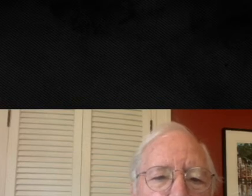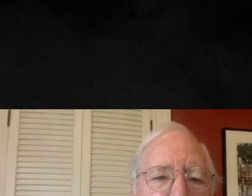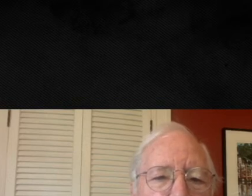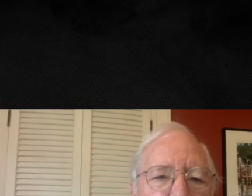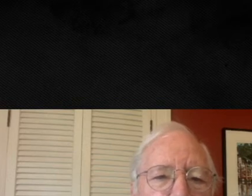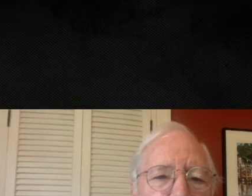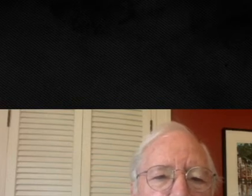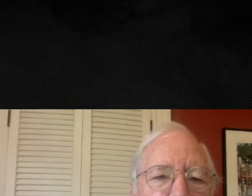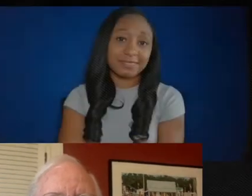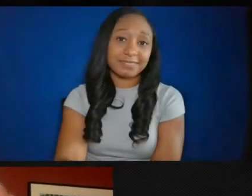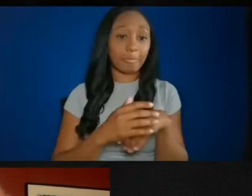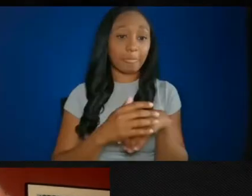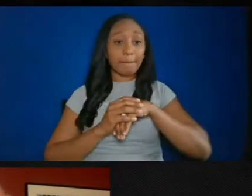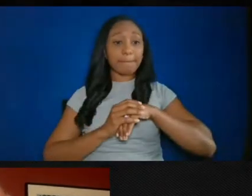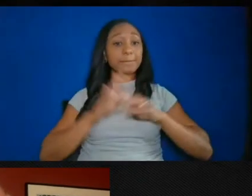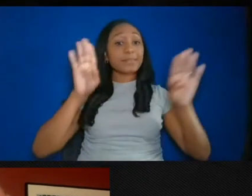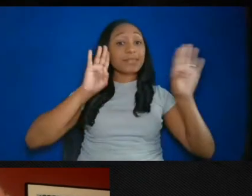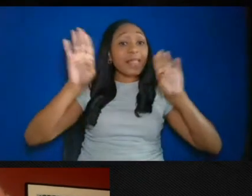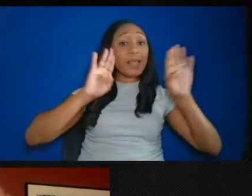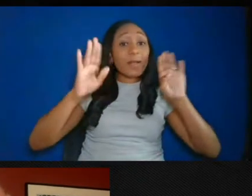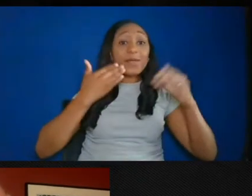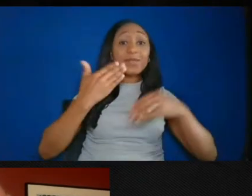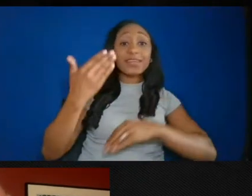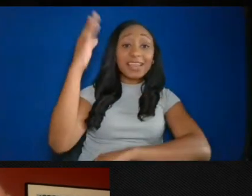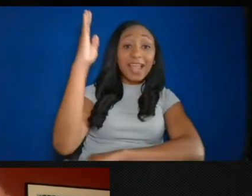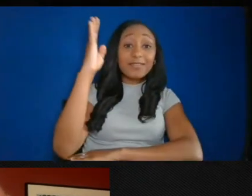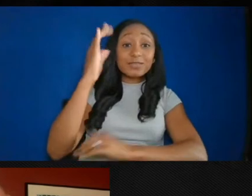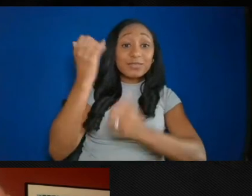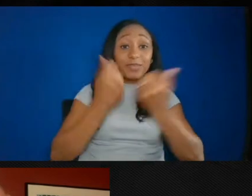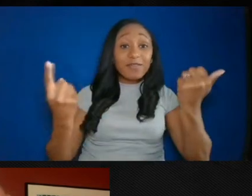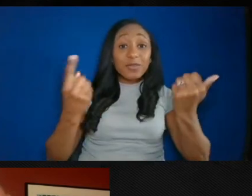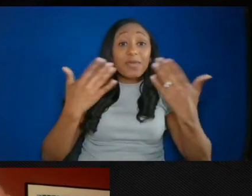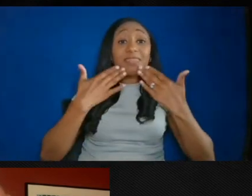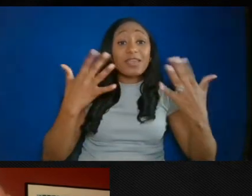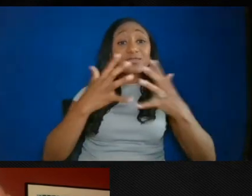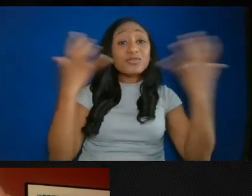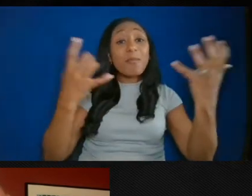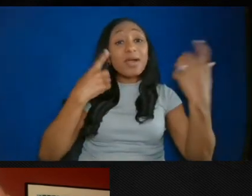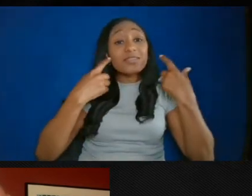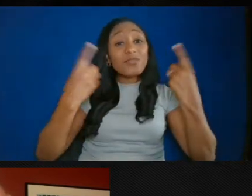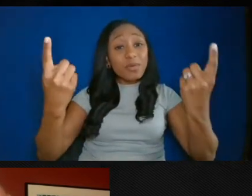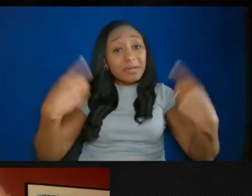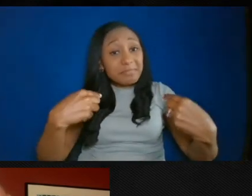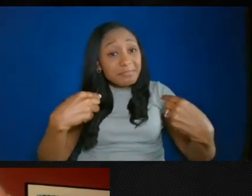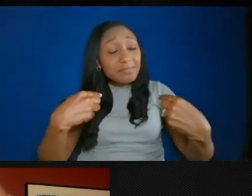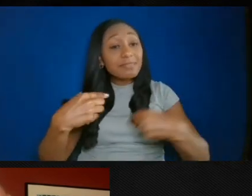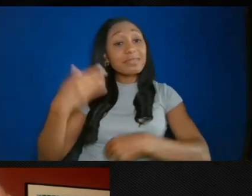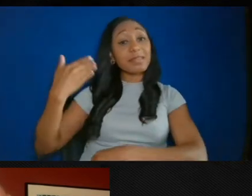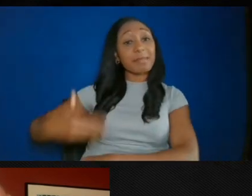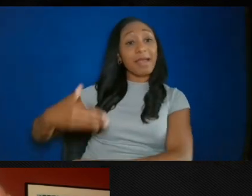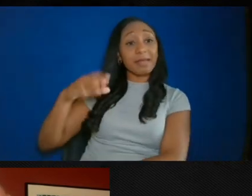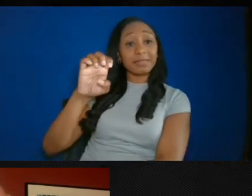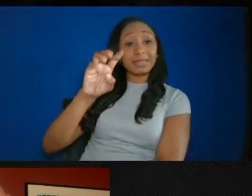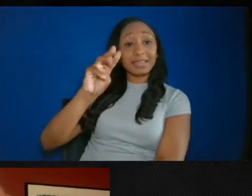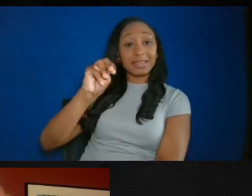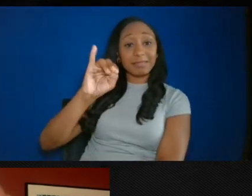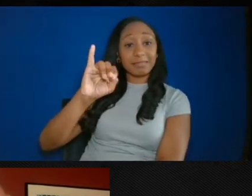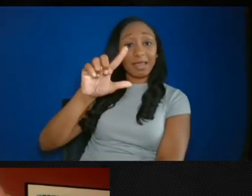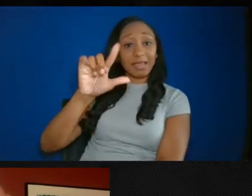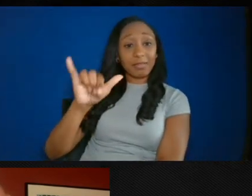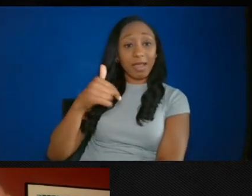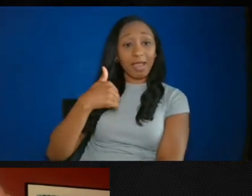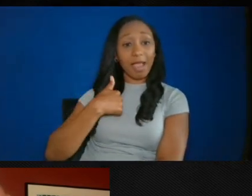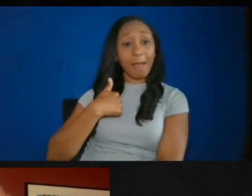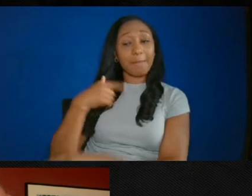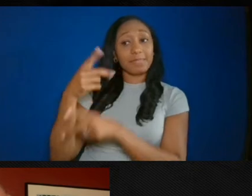Good afternoon, everyone. Thank you so much for being here. My name is Emily Levine, and I am the Manager of Adult